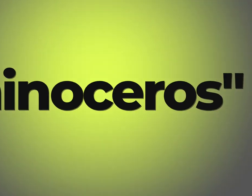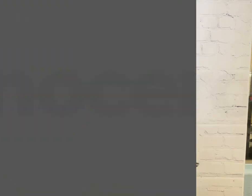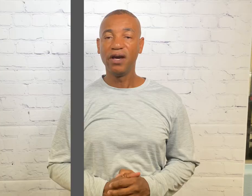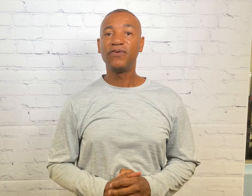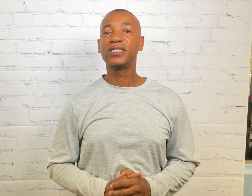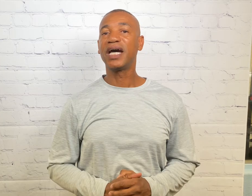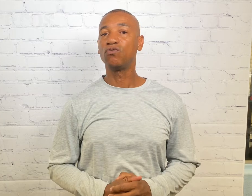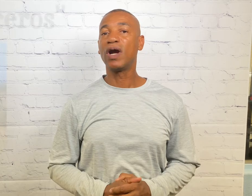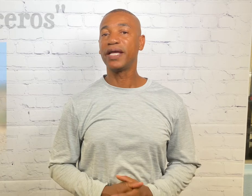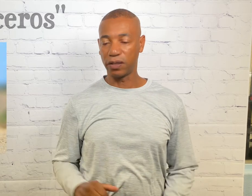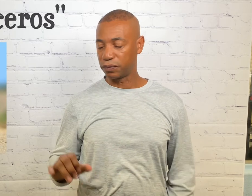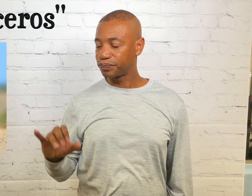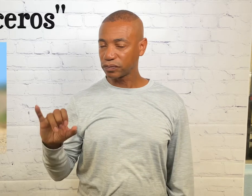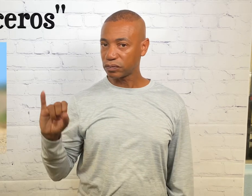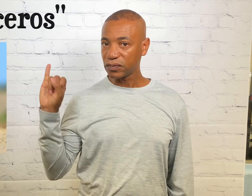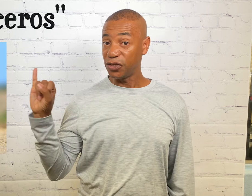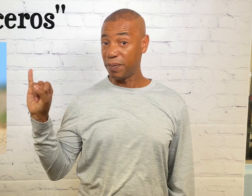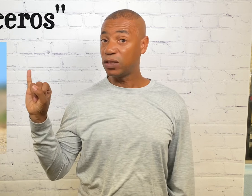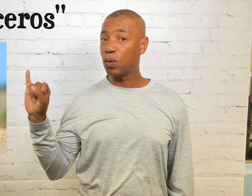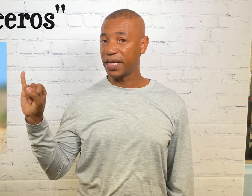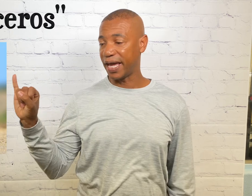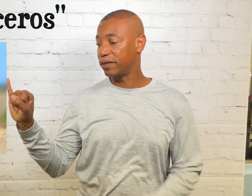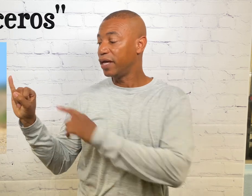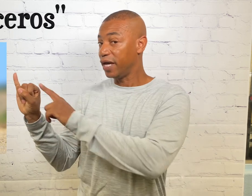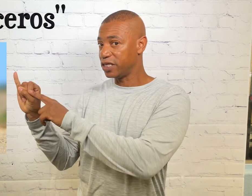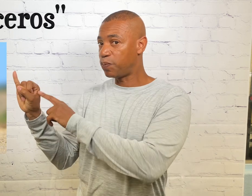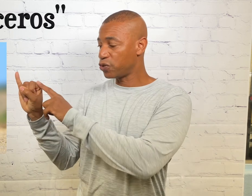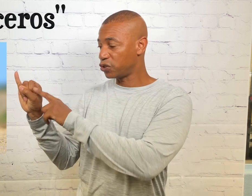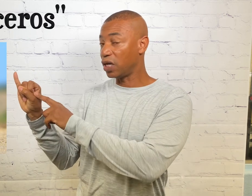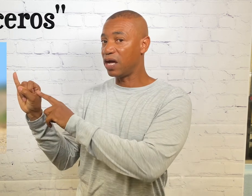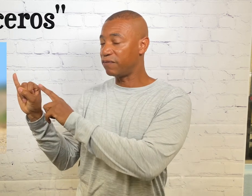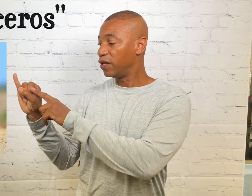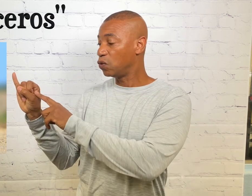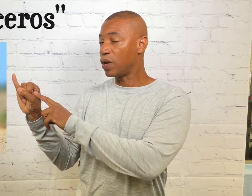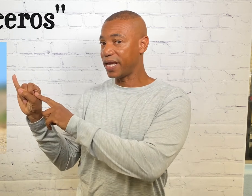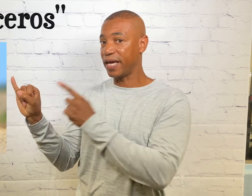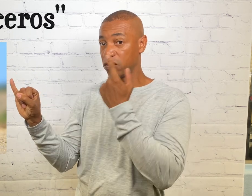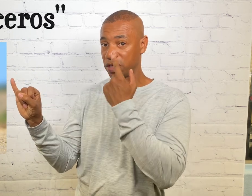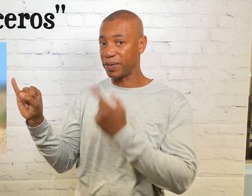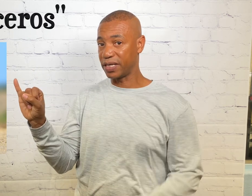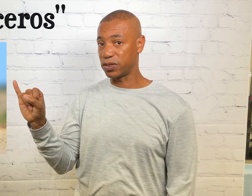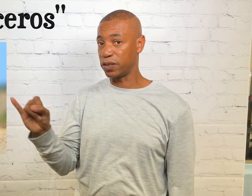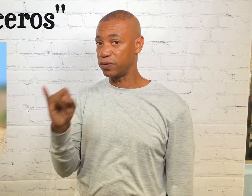For the sign rhino you make the one hand and this portion of the one hand goes up against the nose.